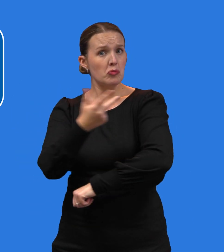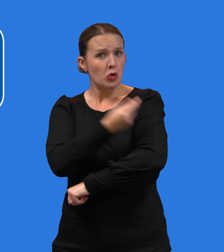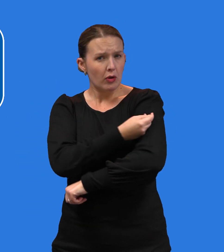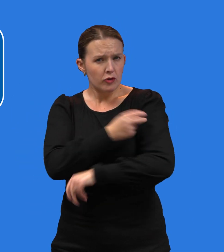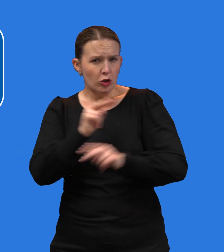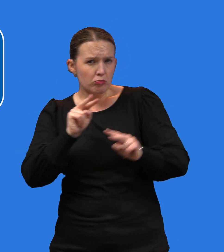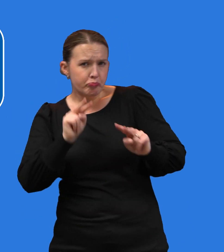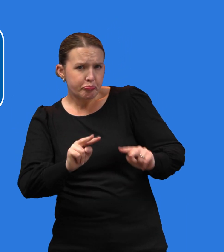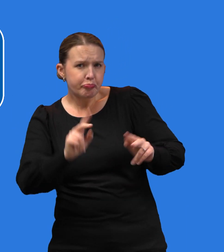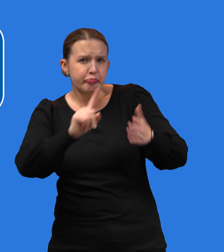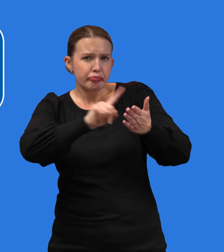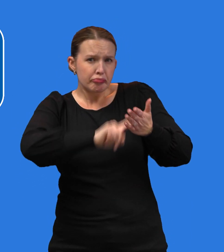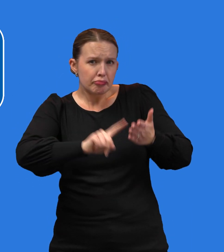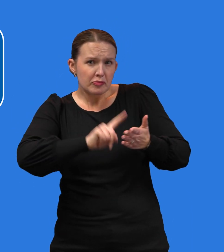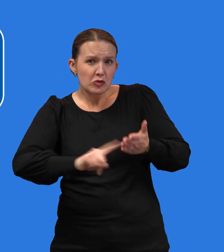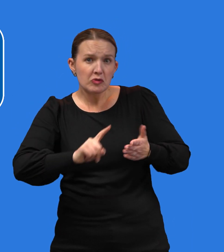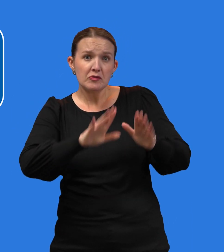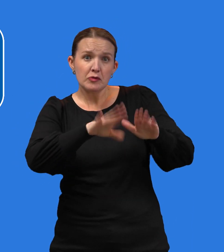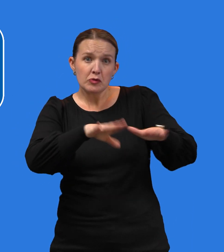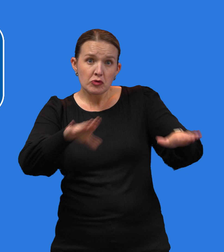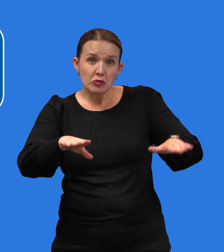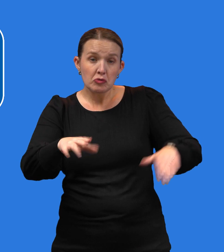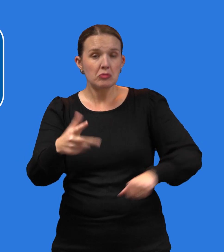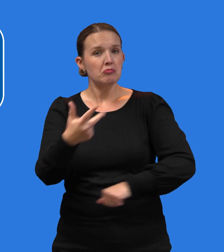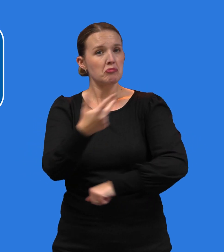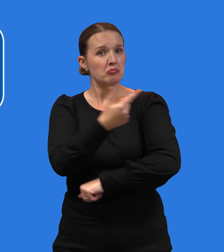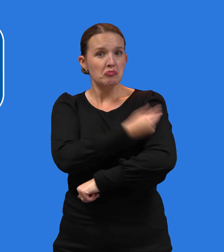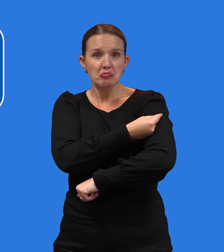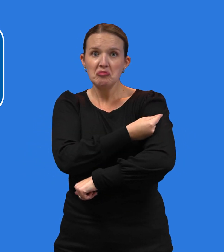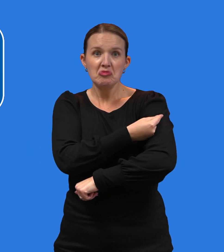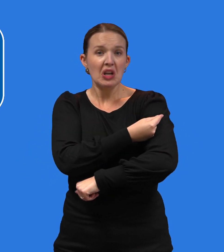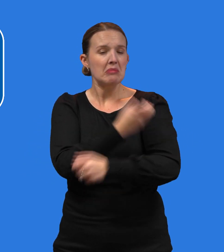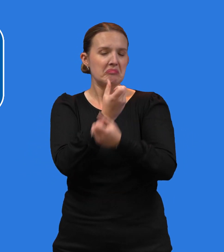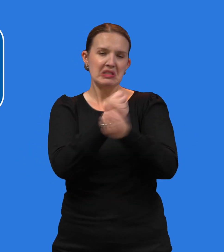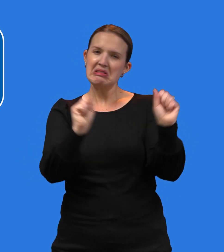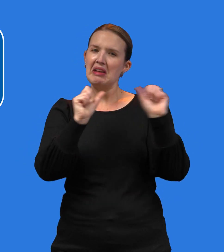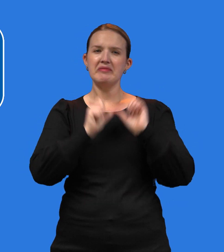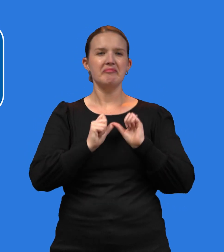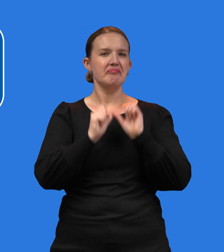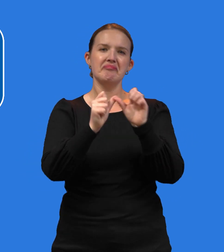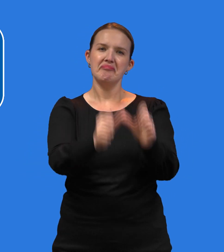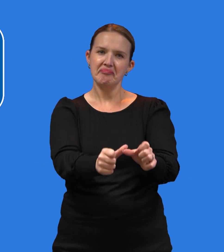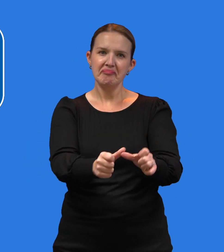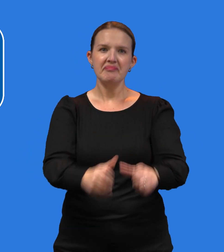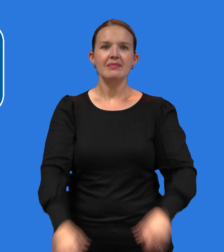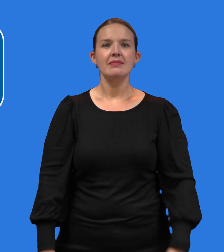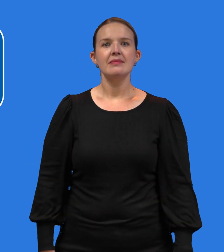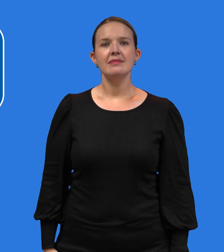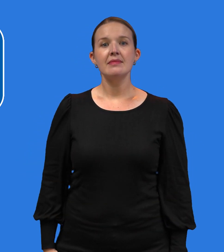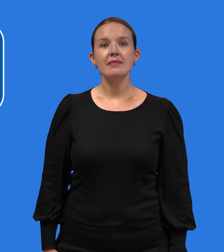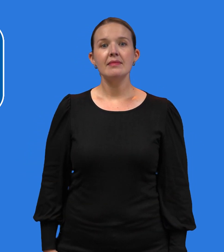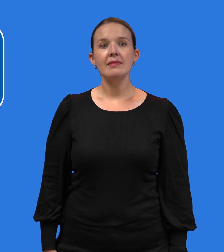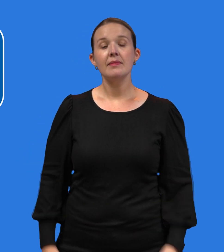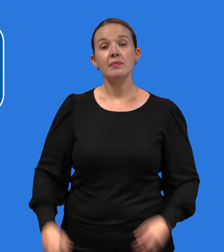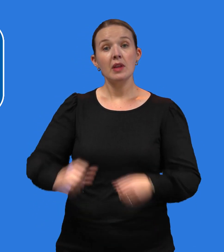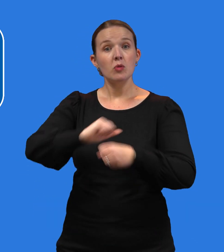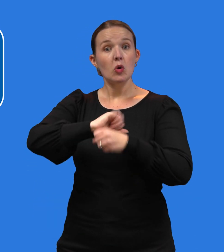Ongoing safety monitoring shows that COVID-19 vaccination continues to be safe for